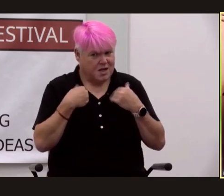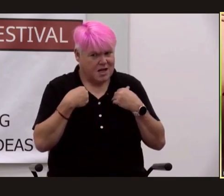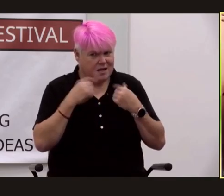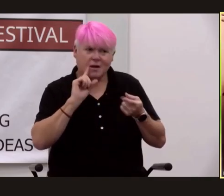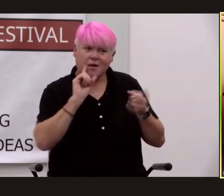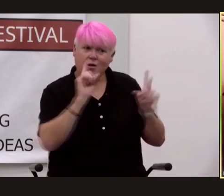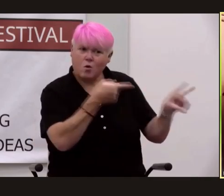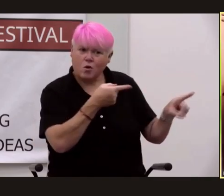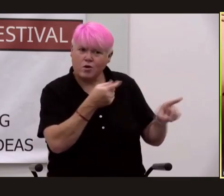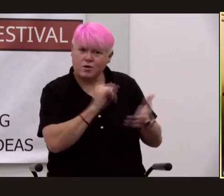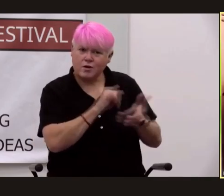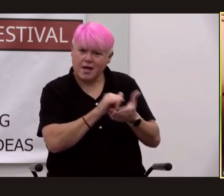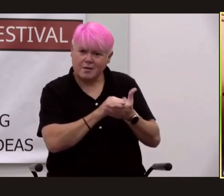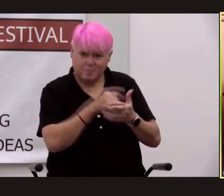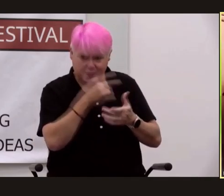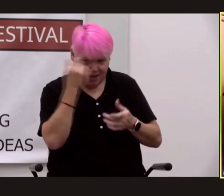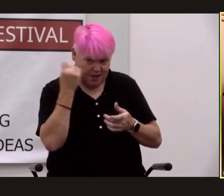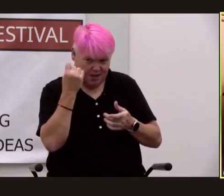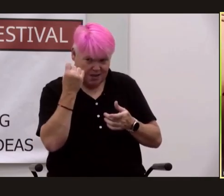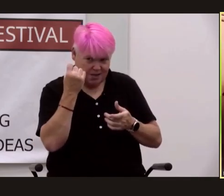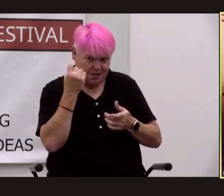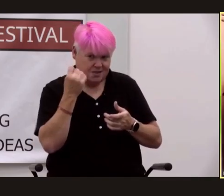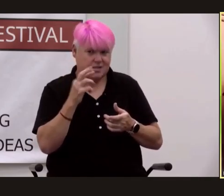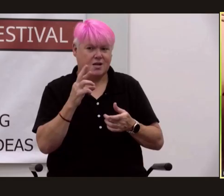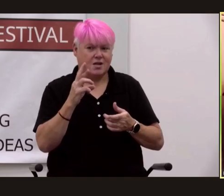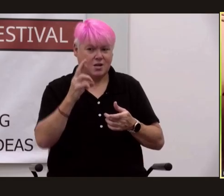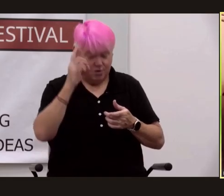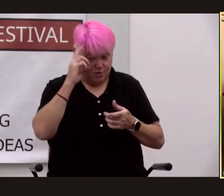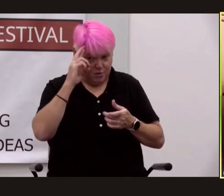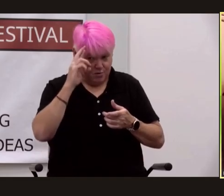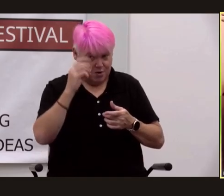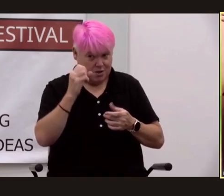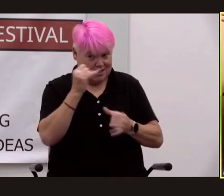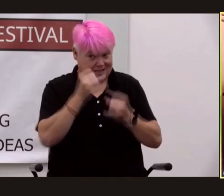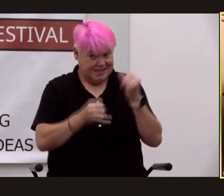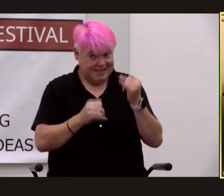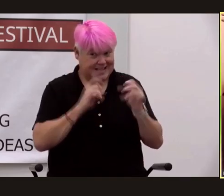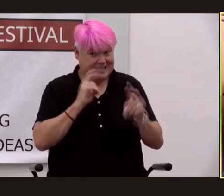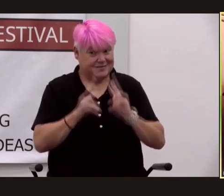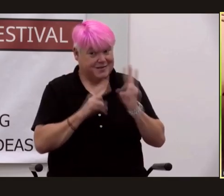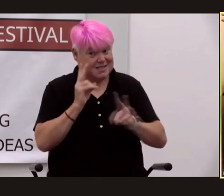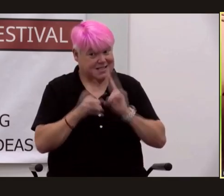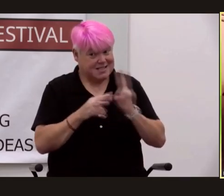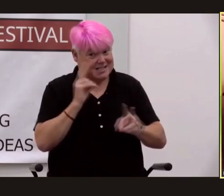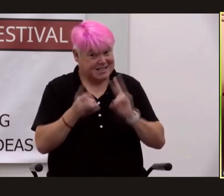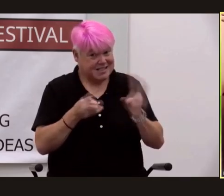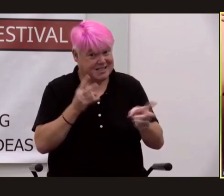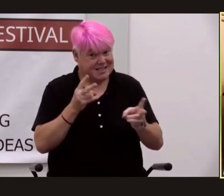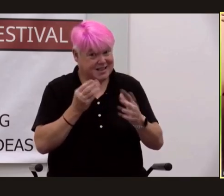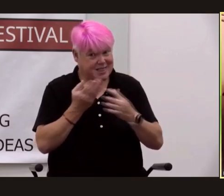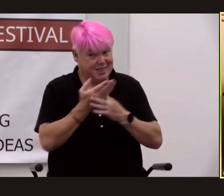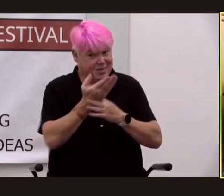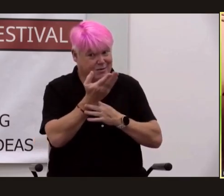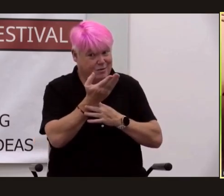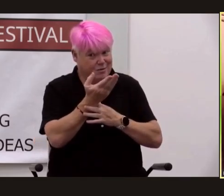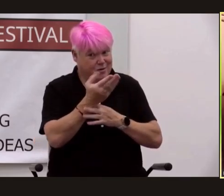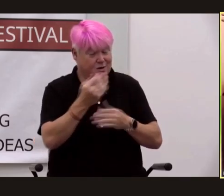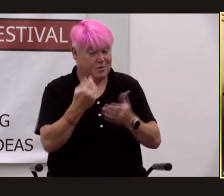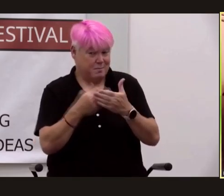robert's last visit he realized his last visit ever to her back in june